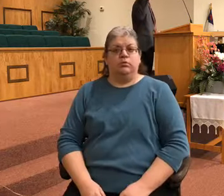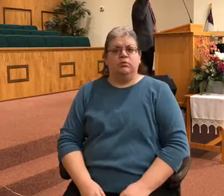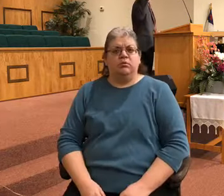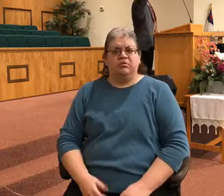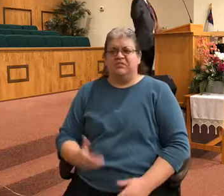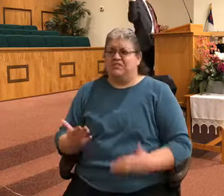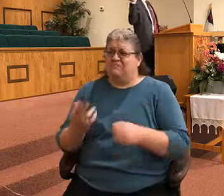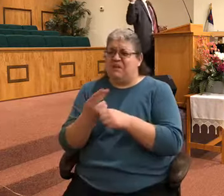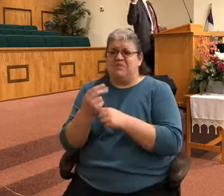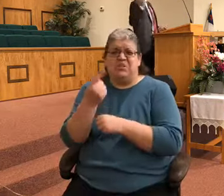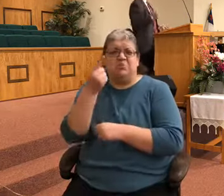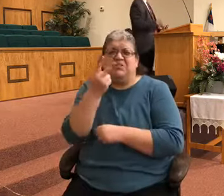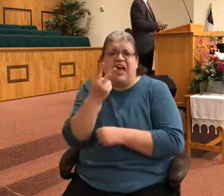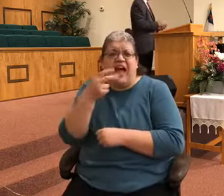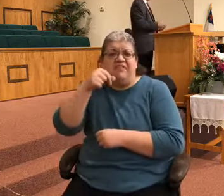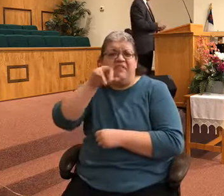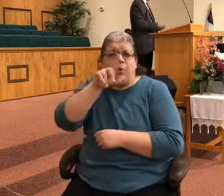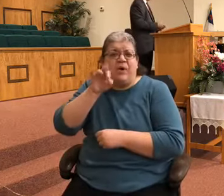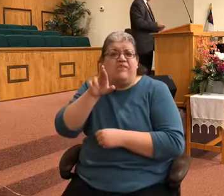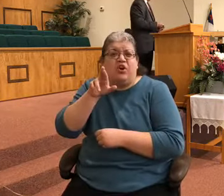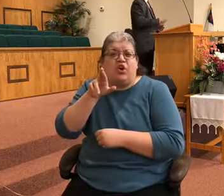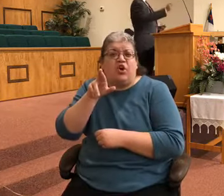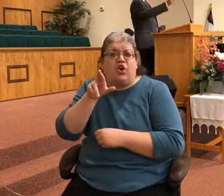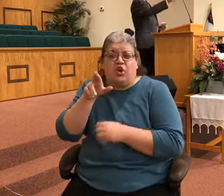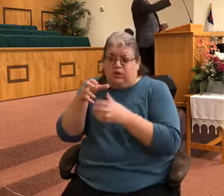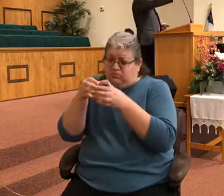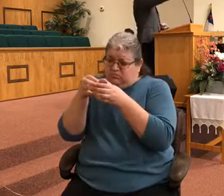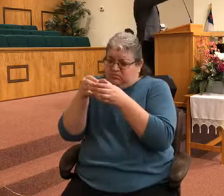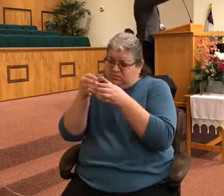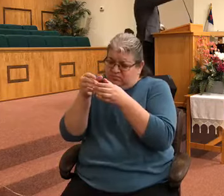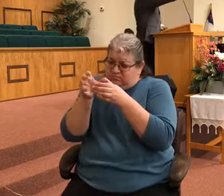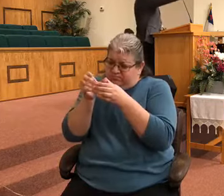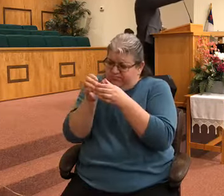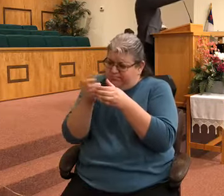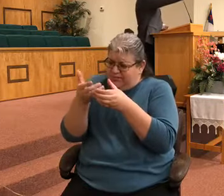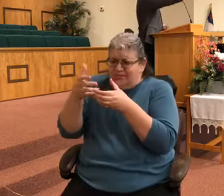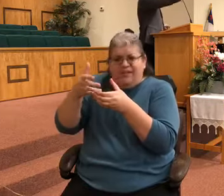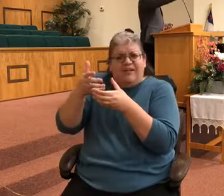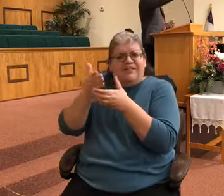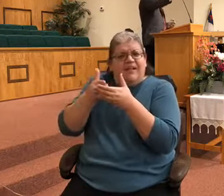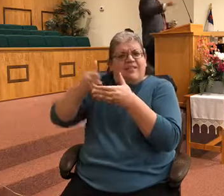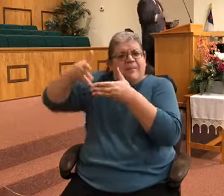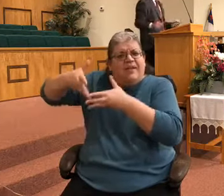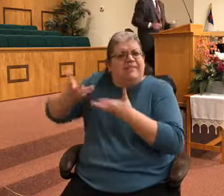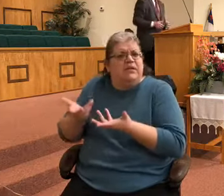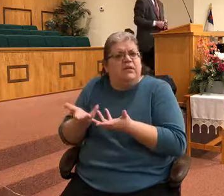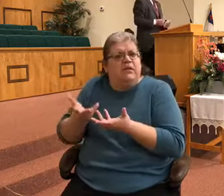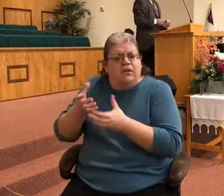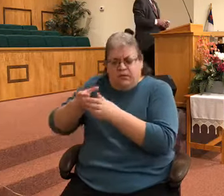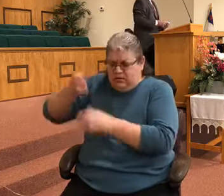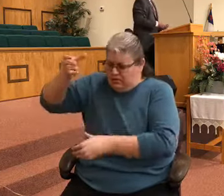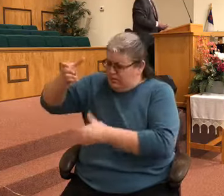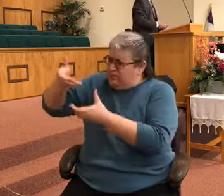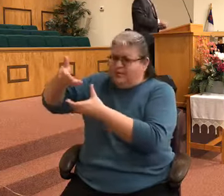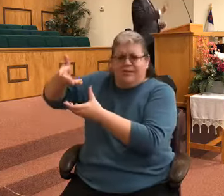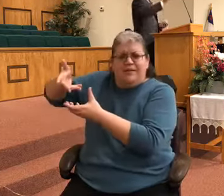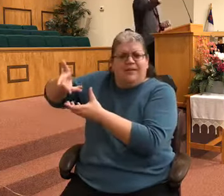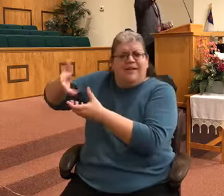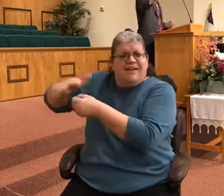There may have been more. You know, there's something said about the Macedonians and their giving. Paul would say this, that they gave